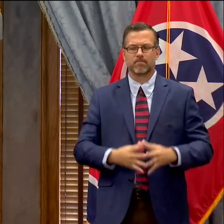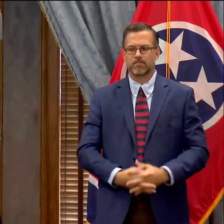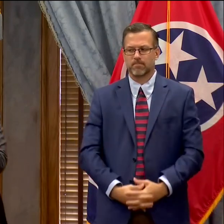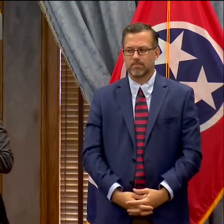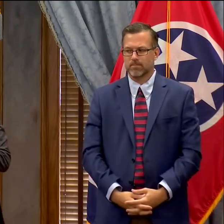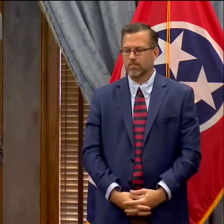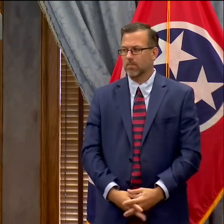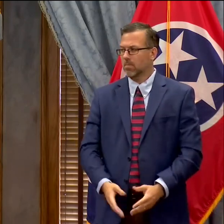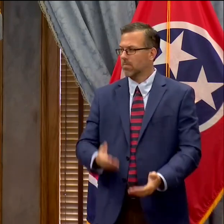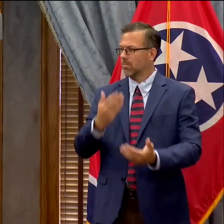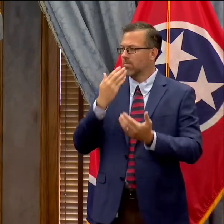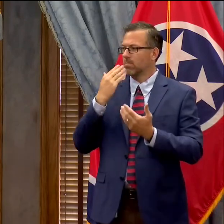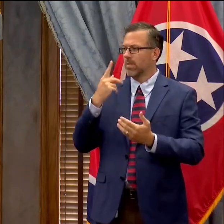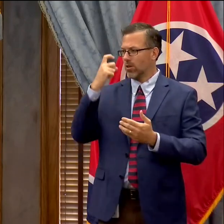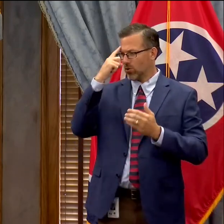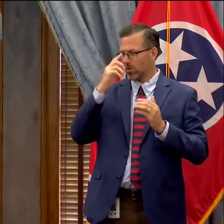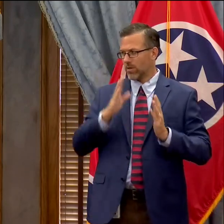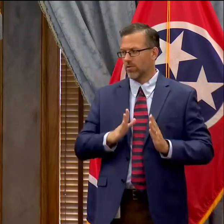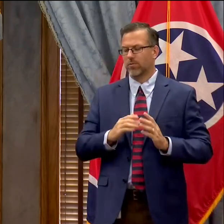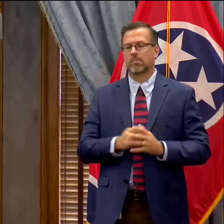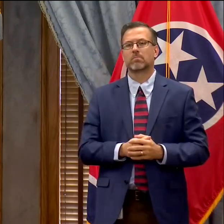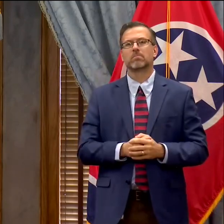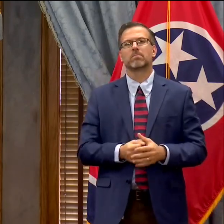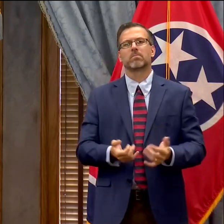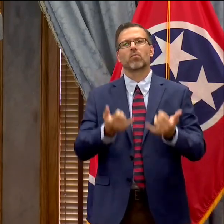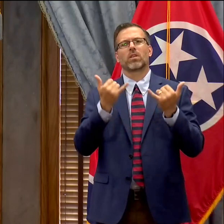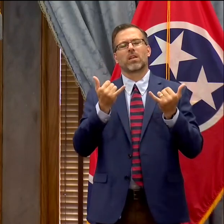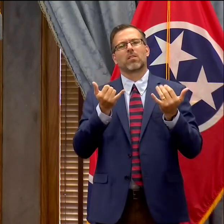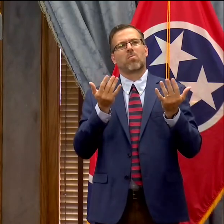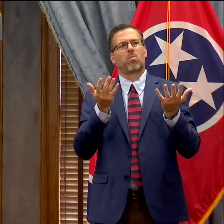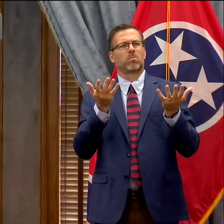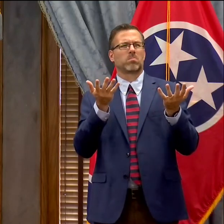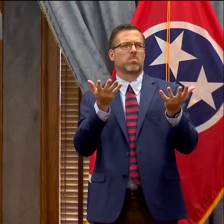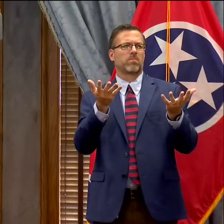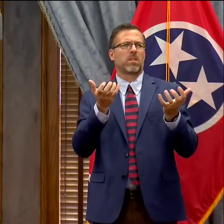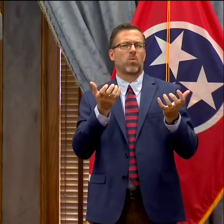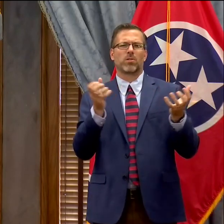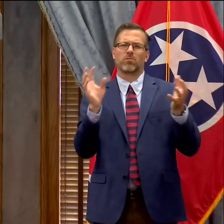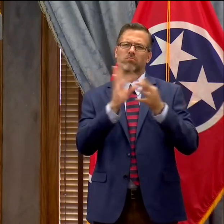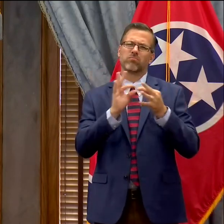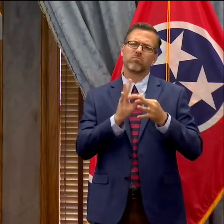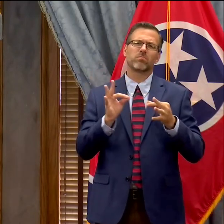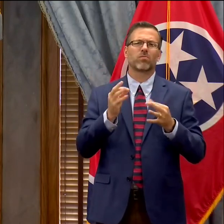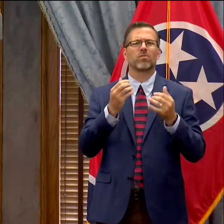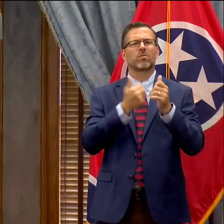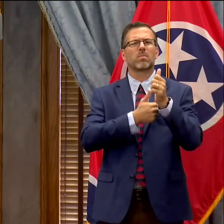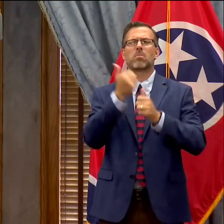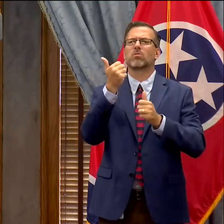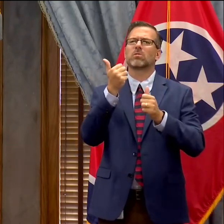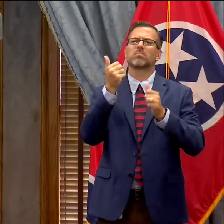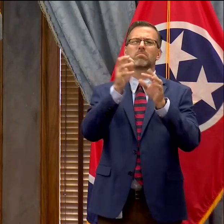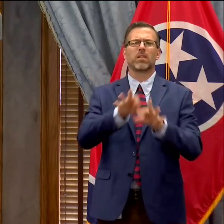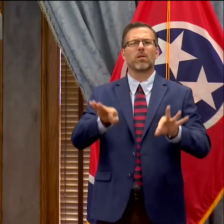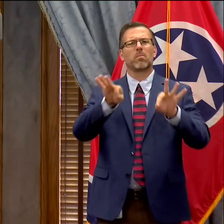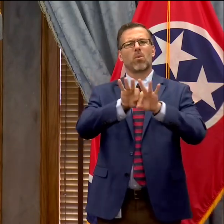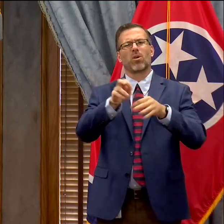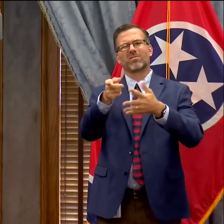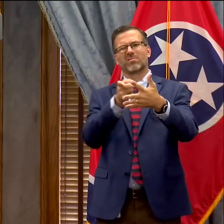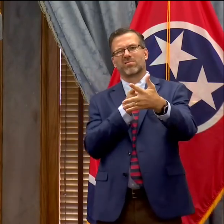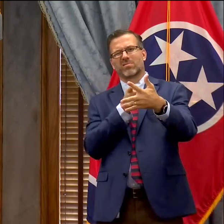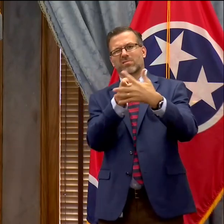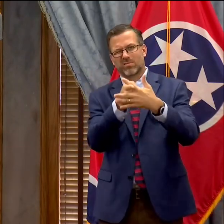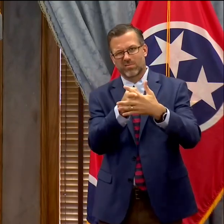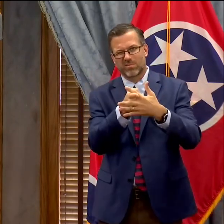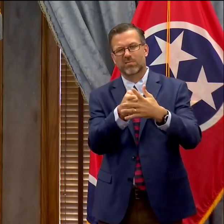Well, thank you Governor, and what I want to start off by saying is probably the most important message to deliver right now about higher education in